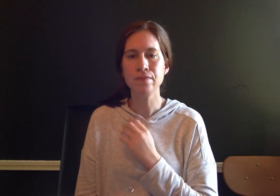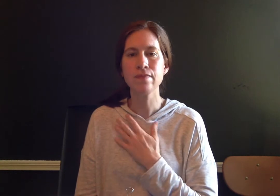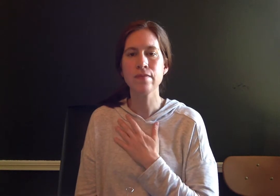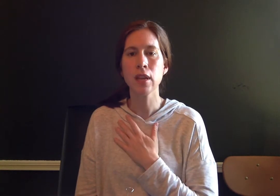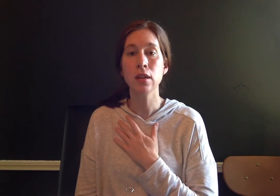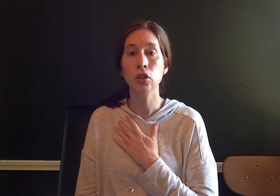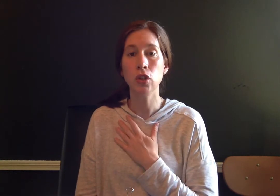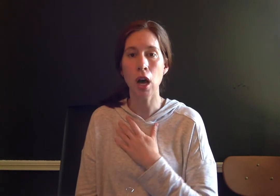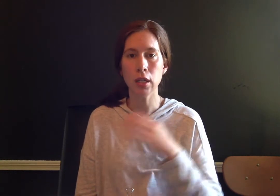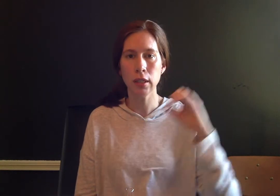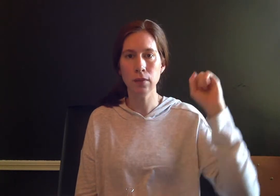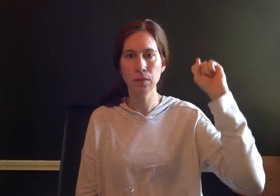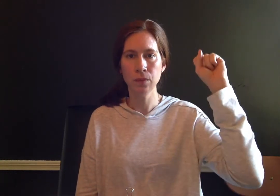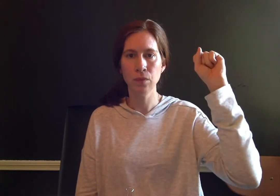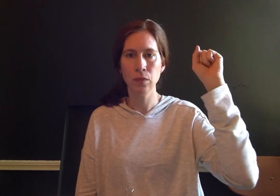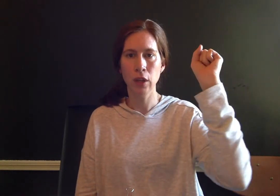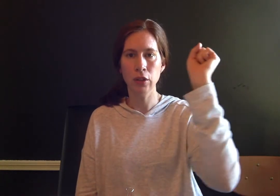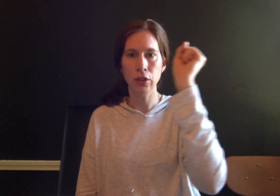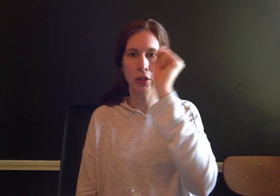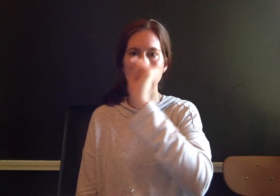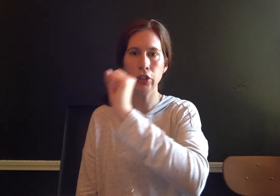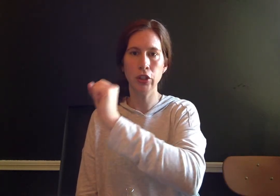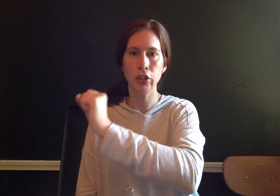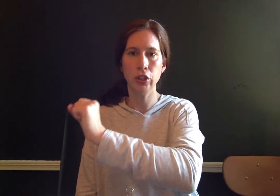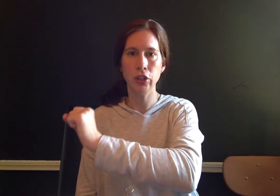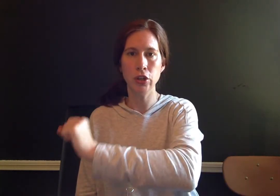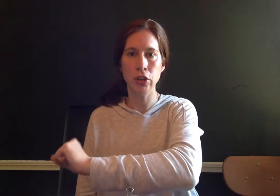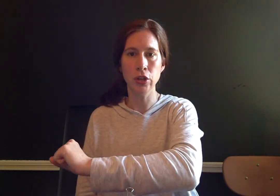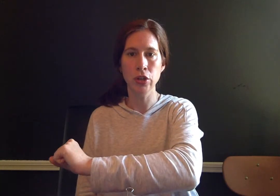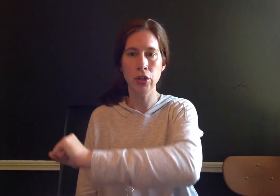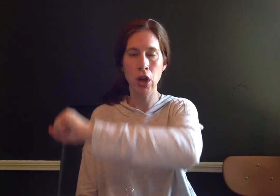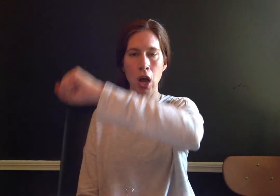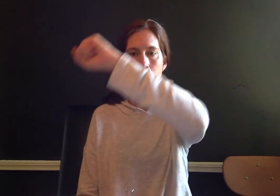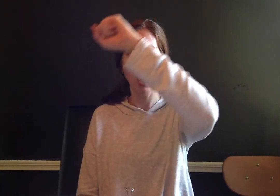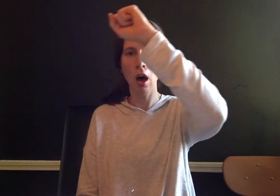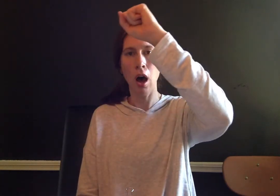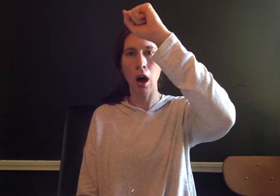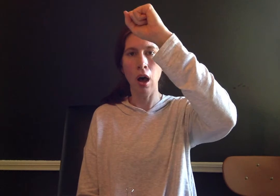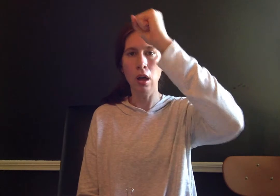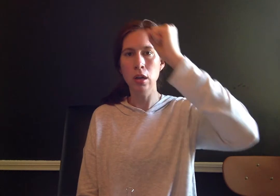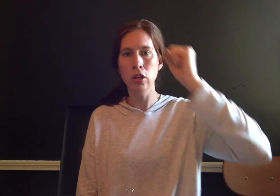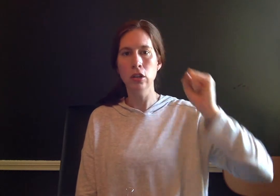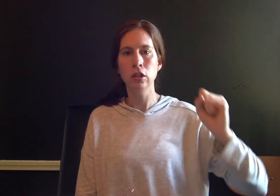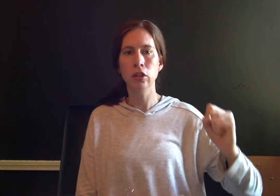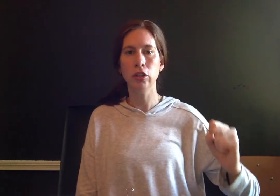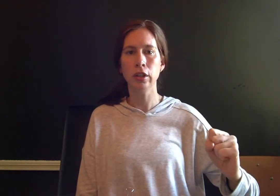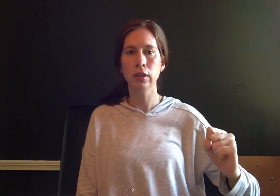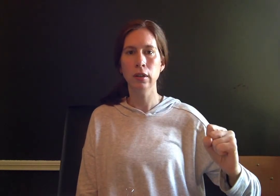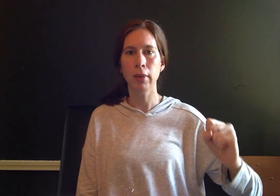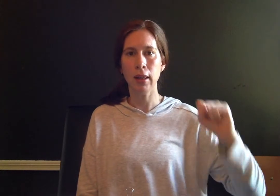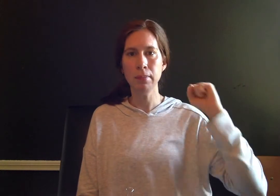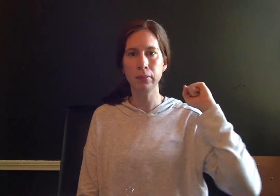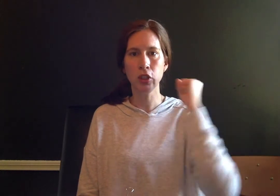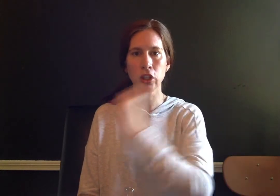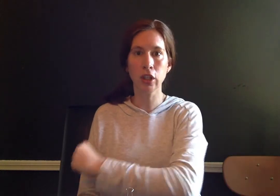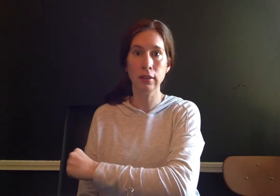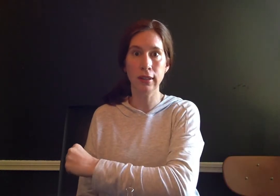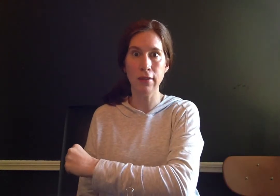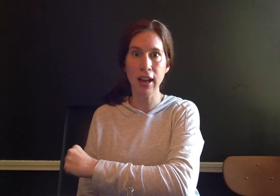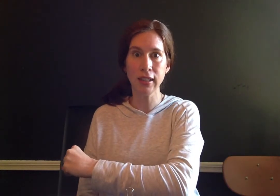Dot. Dot. D. A P. Buckle up. Say it fast.